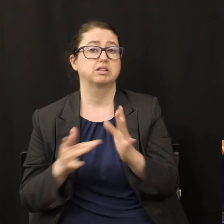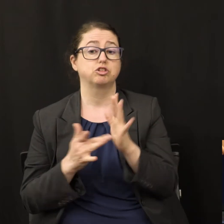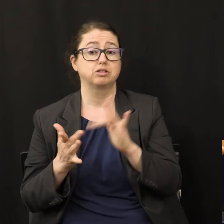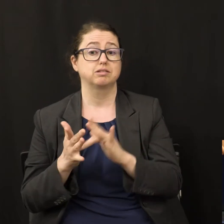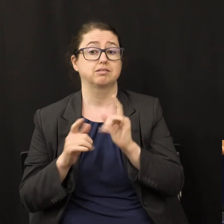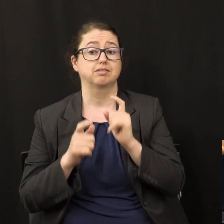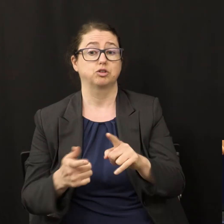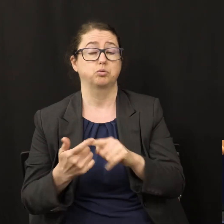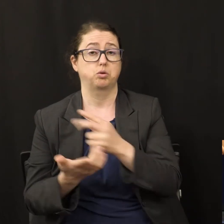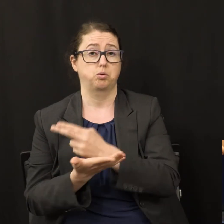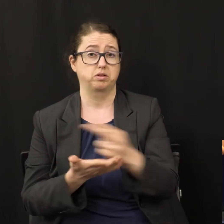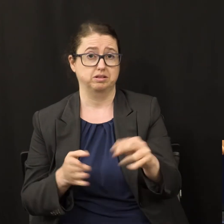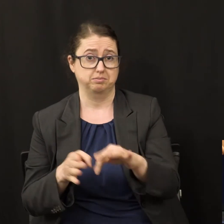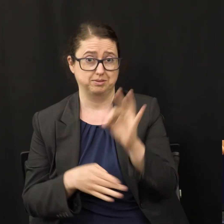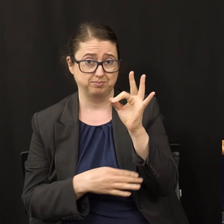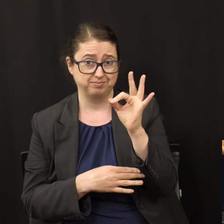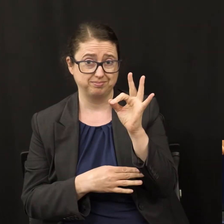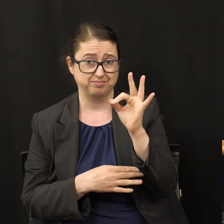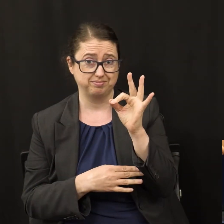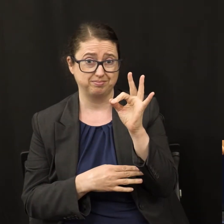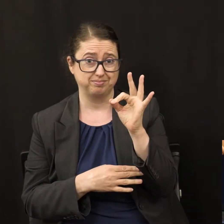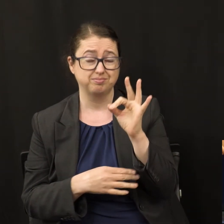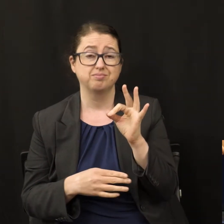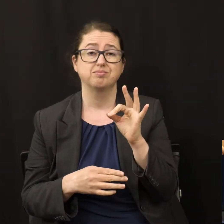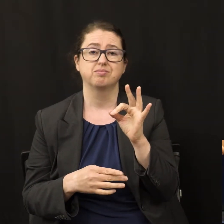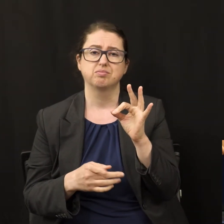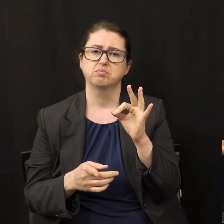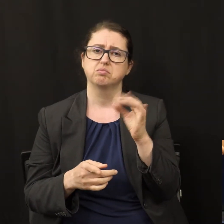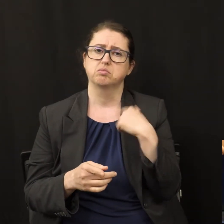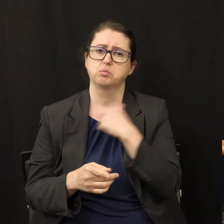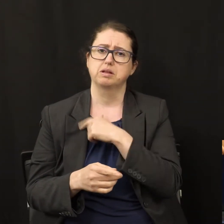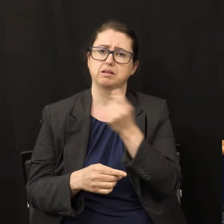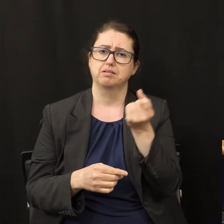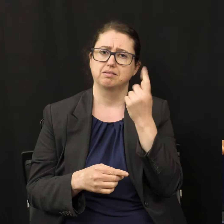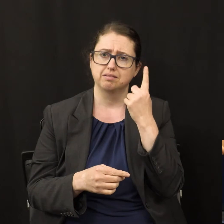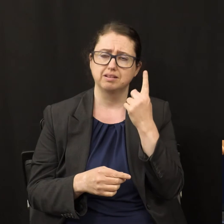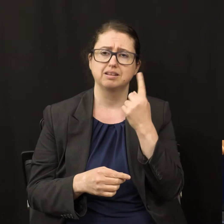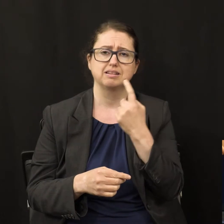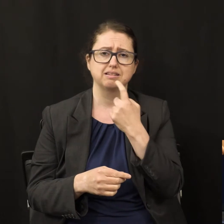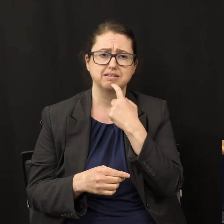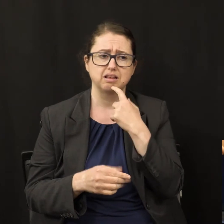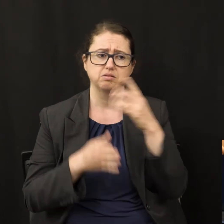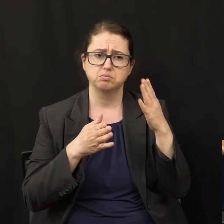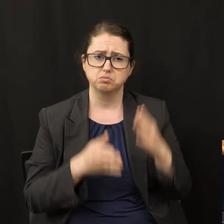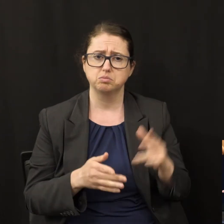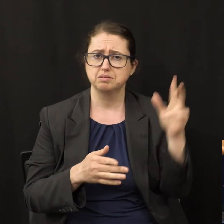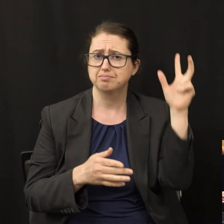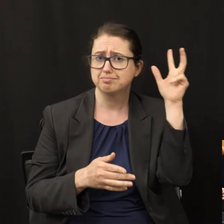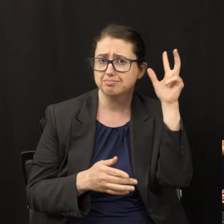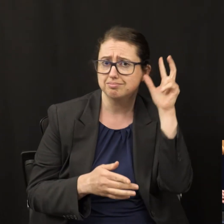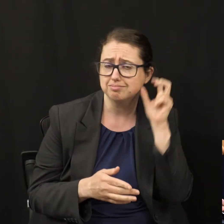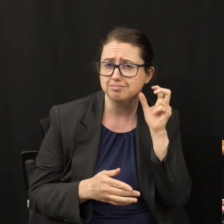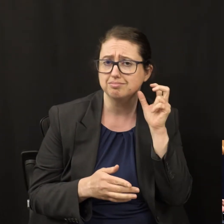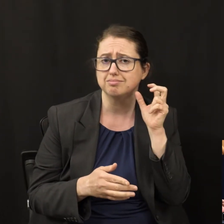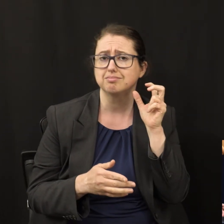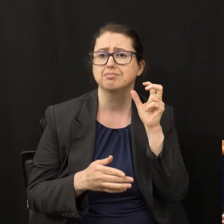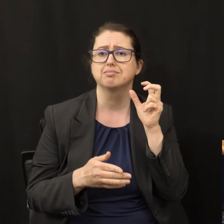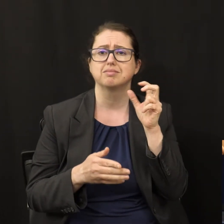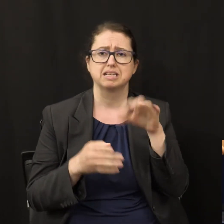Spirit. Because we're told, hear that has an ear, let him hear what the Spirit says to the churches. So the